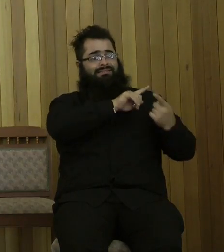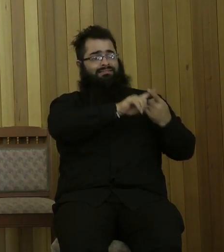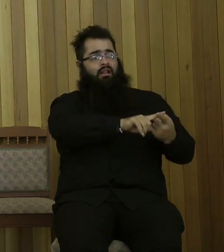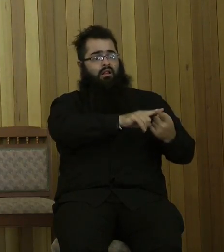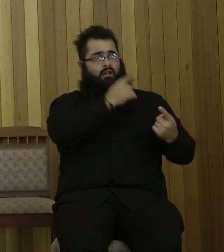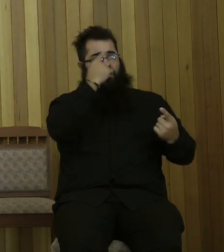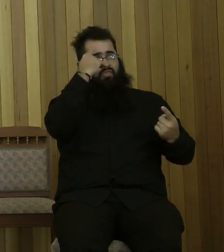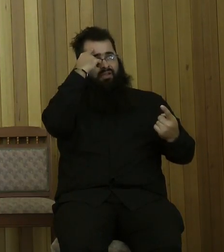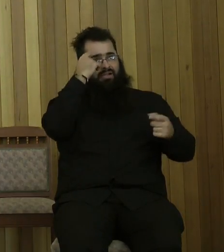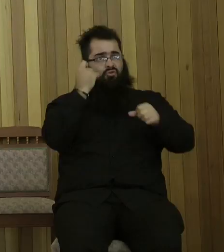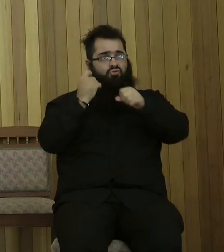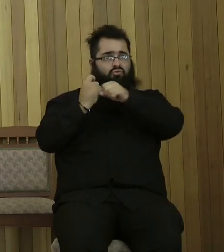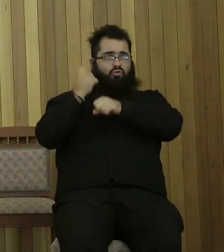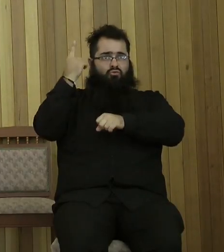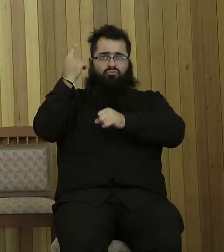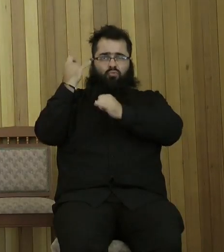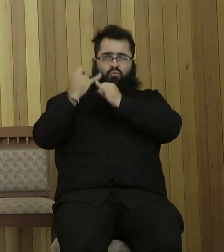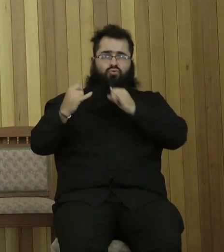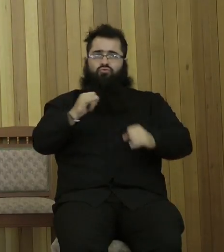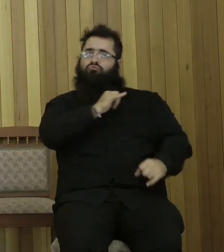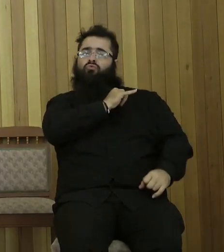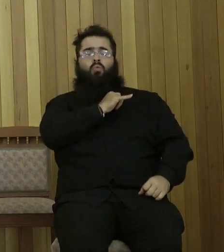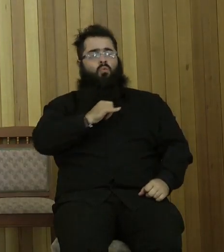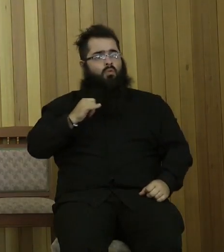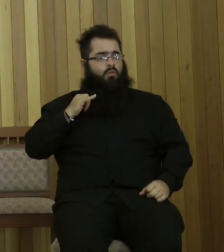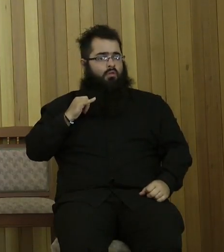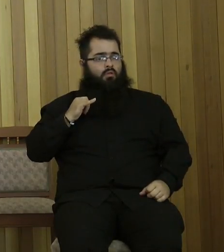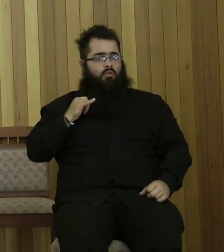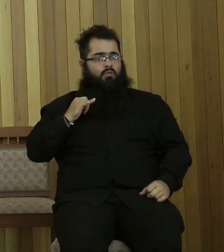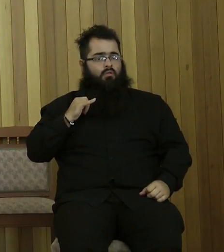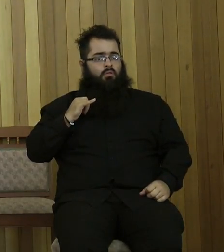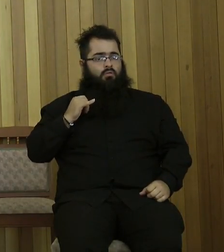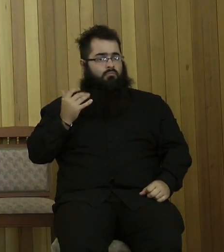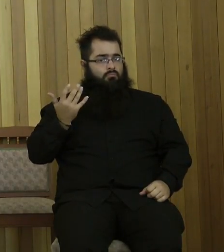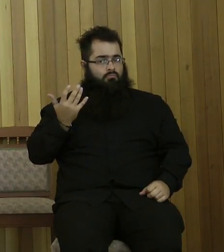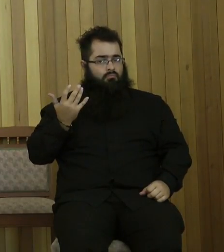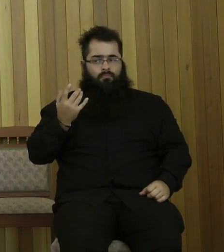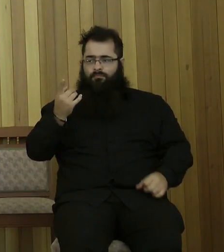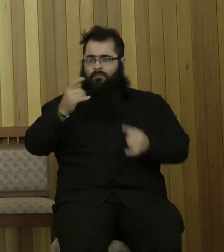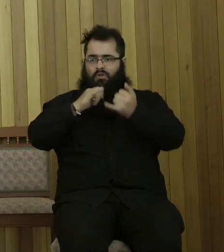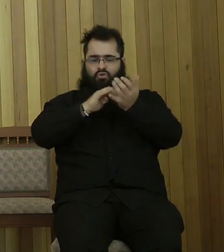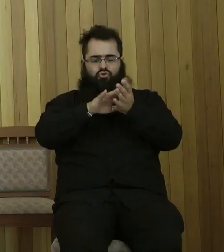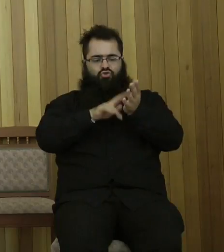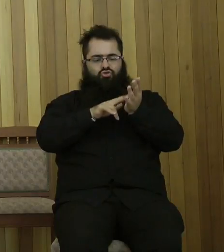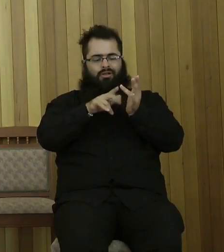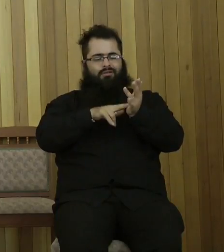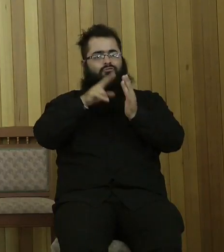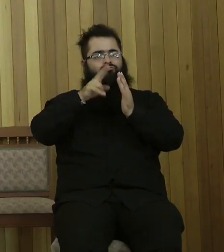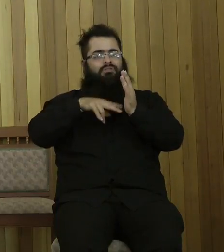a God who's a tyrant. And we just read, Shannon just read it for us, the great day of judgment begins, fiery